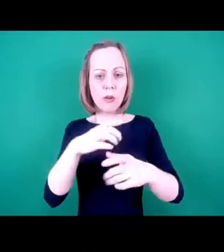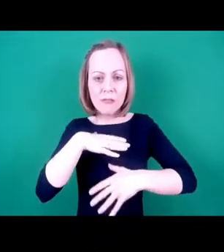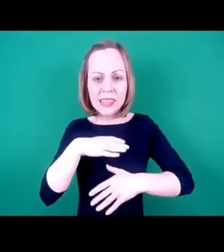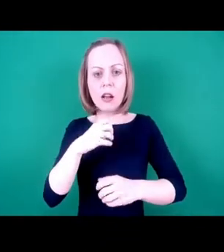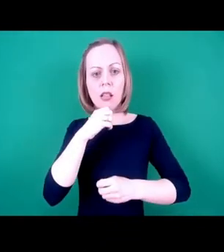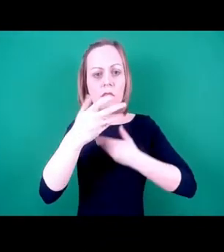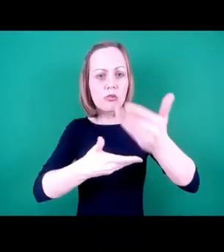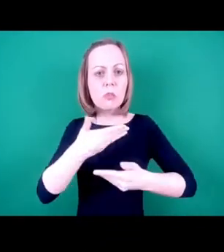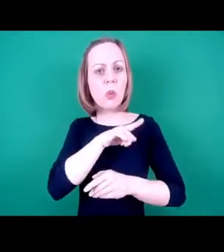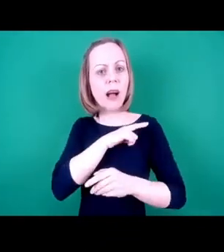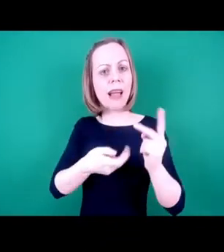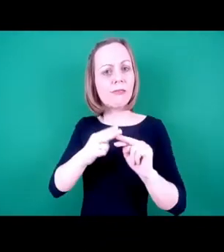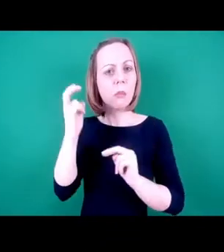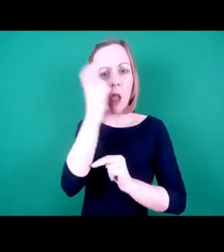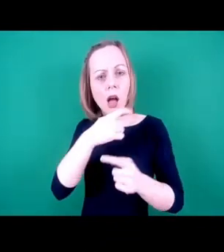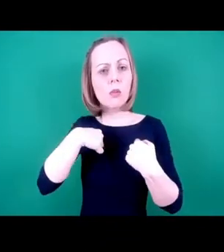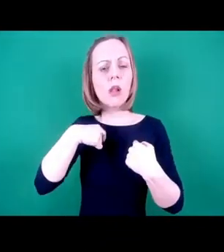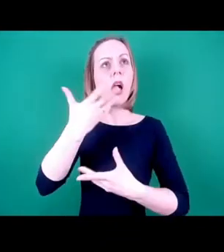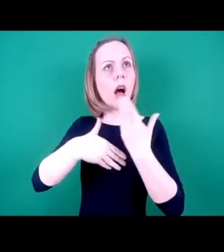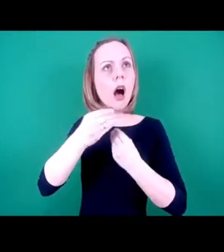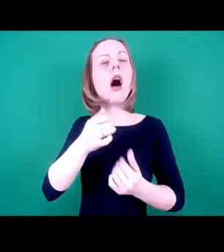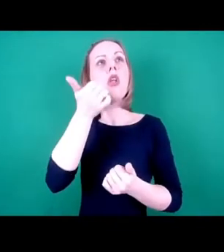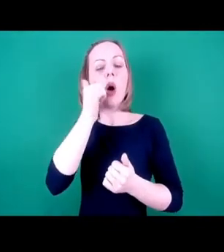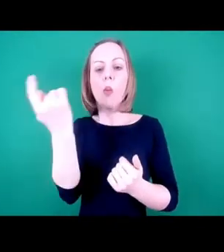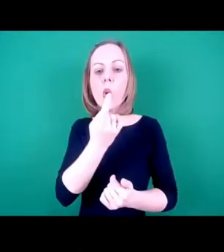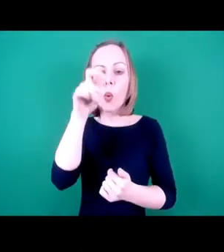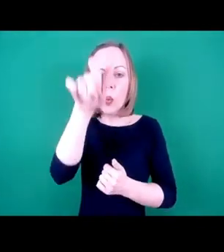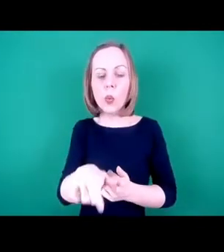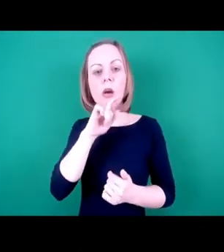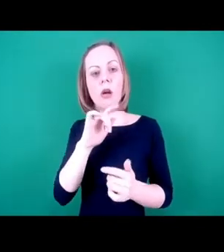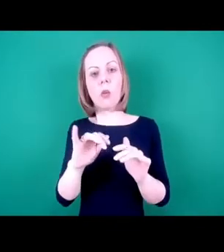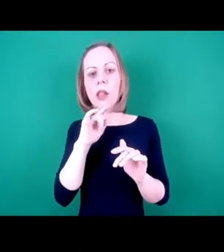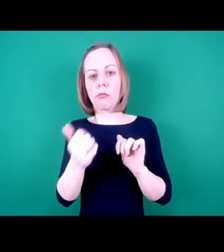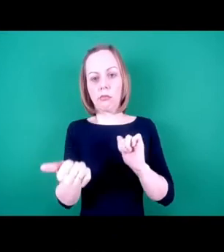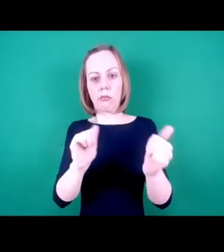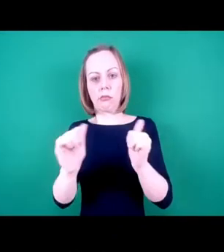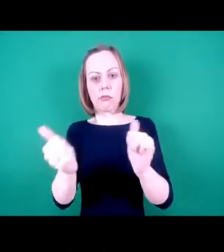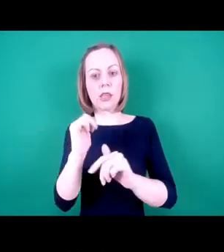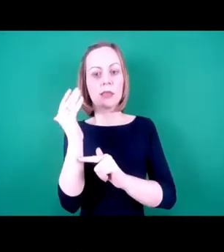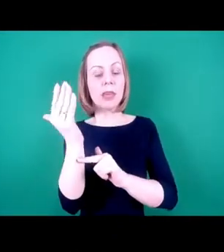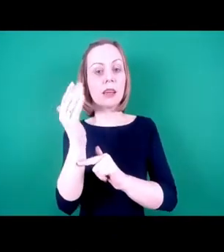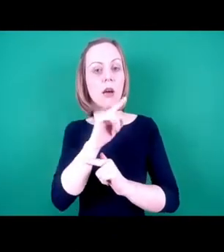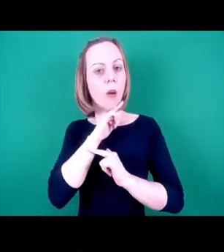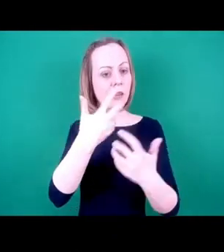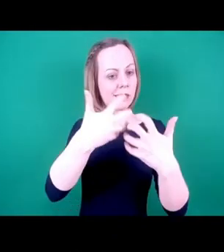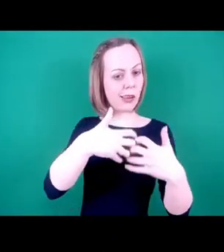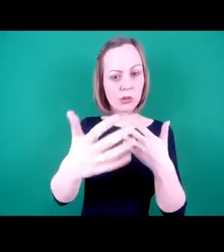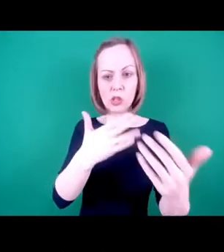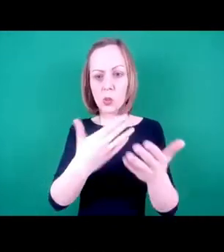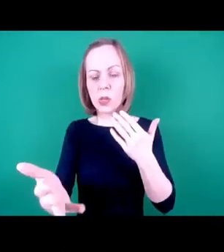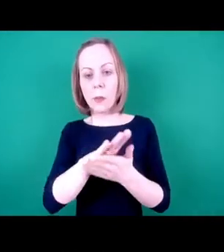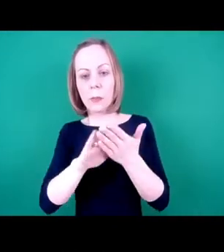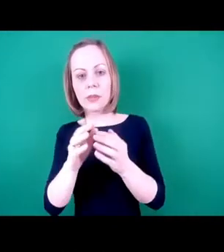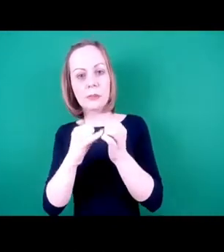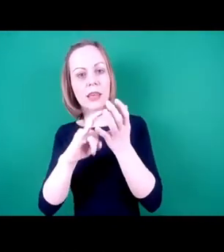for any viewers who have a visual impairment. It might take a moment between speakers as we adjust the technology so that